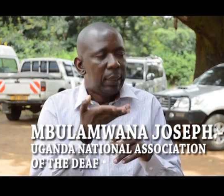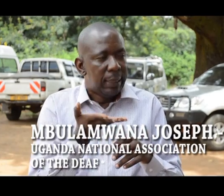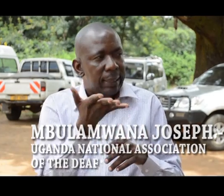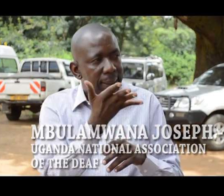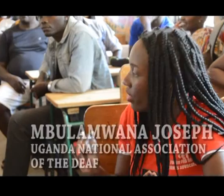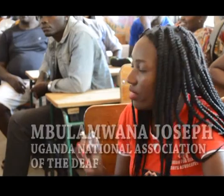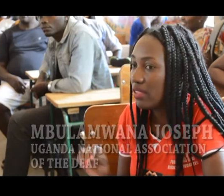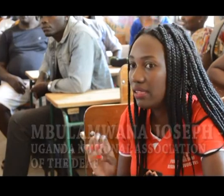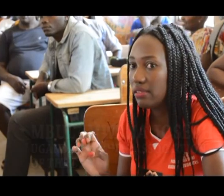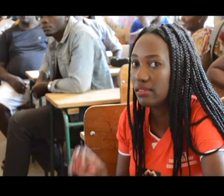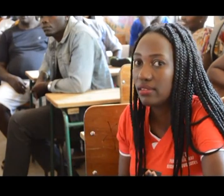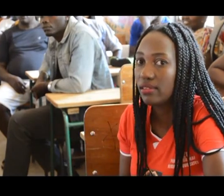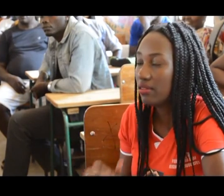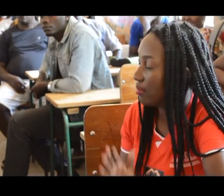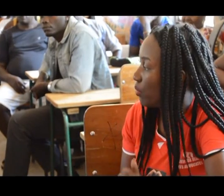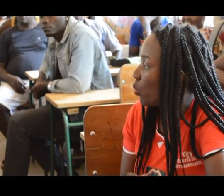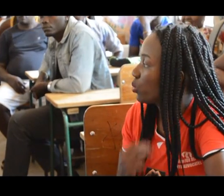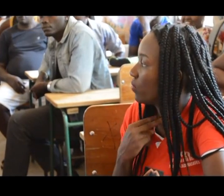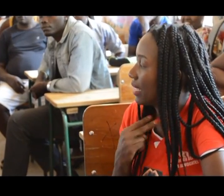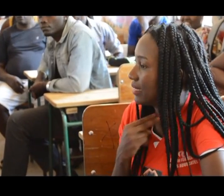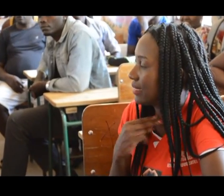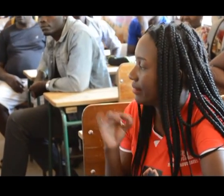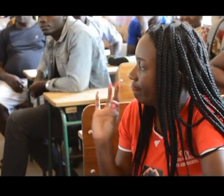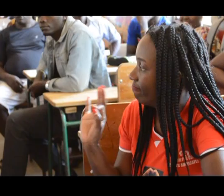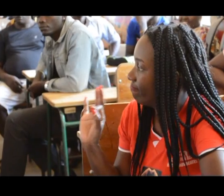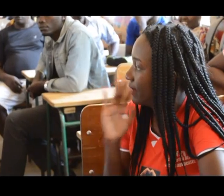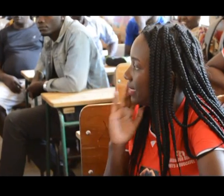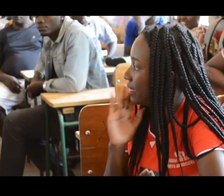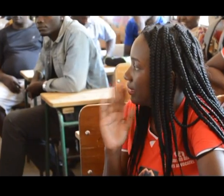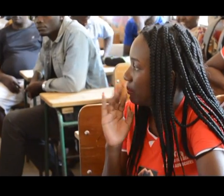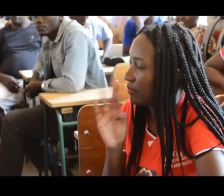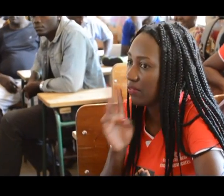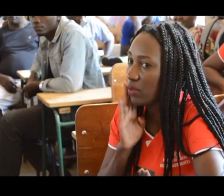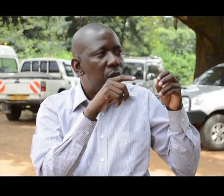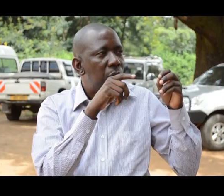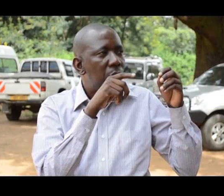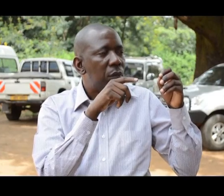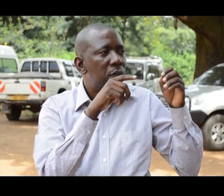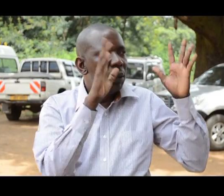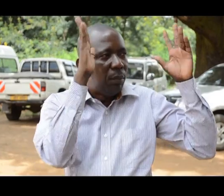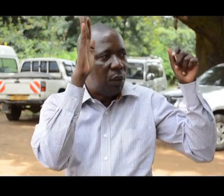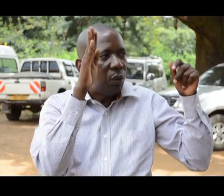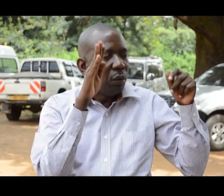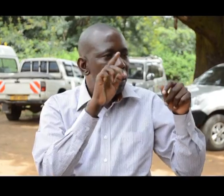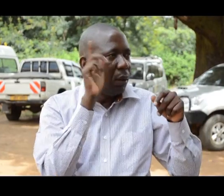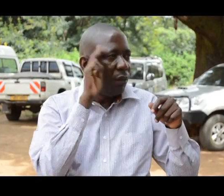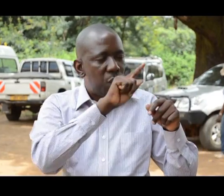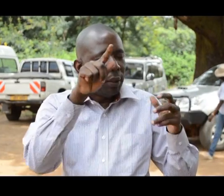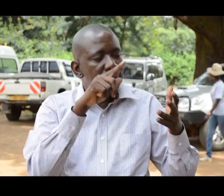lectures to really assess the challenges of deaf people. And we get lecturers like these to give us a